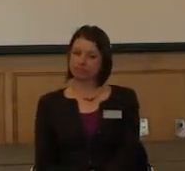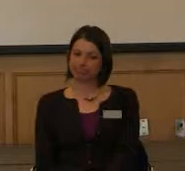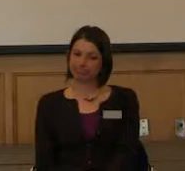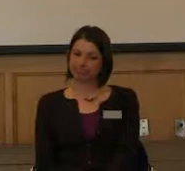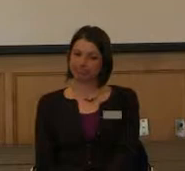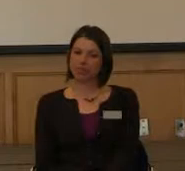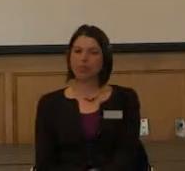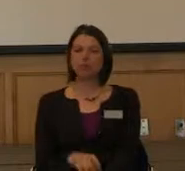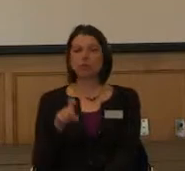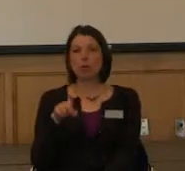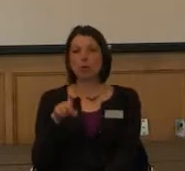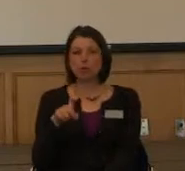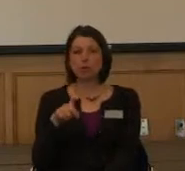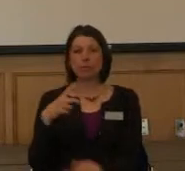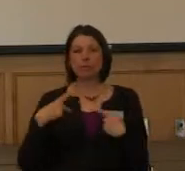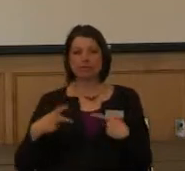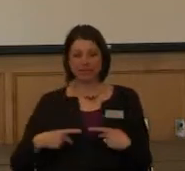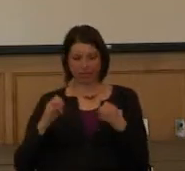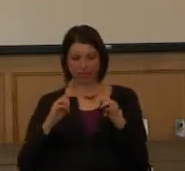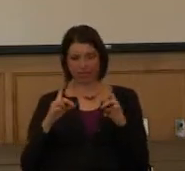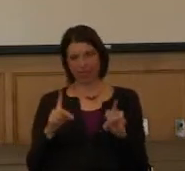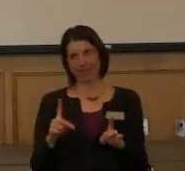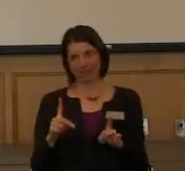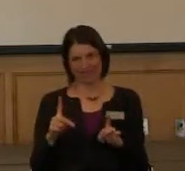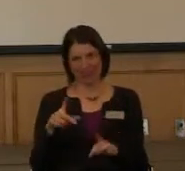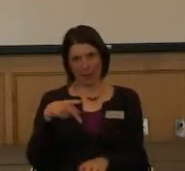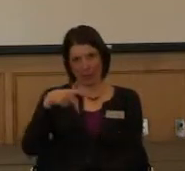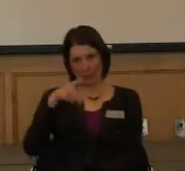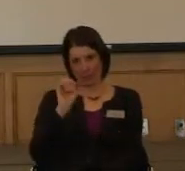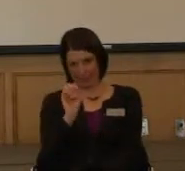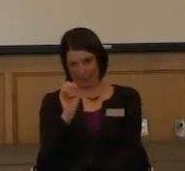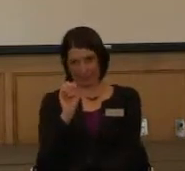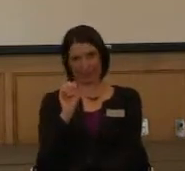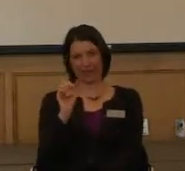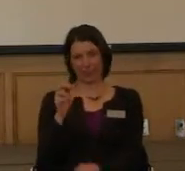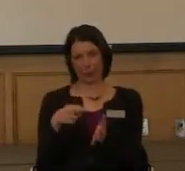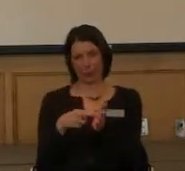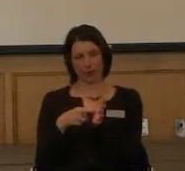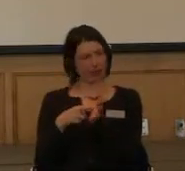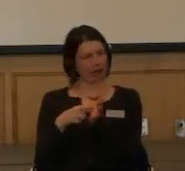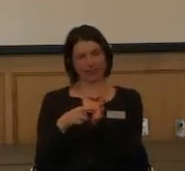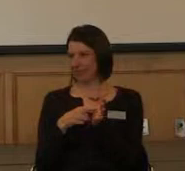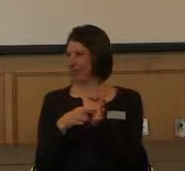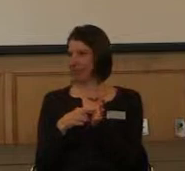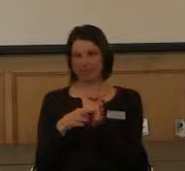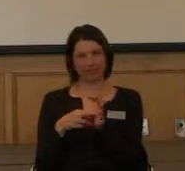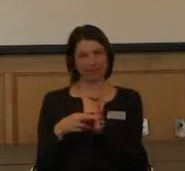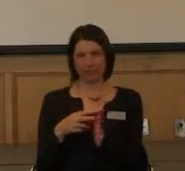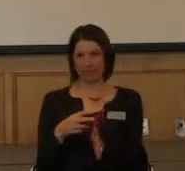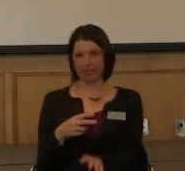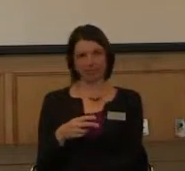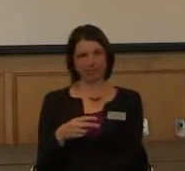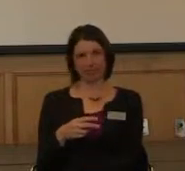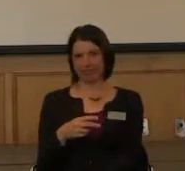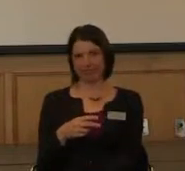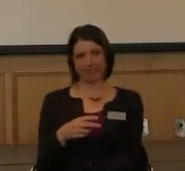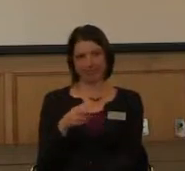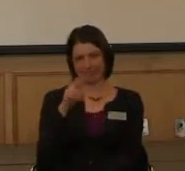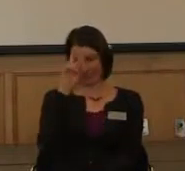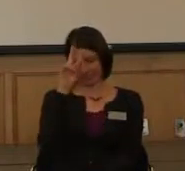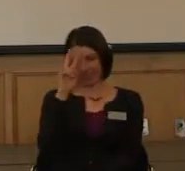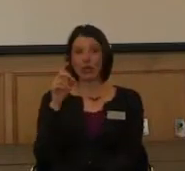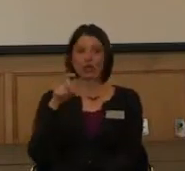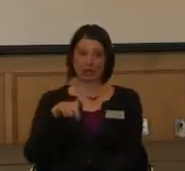physical education requirement. And all of the stuff that WSU involved, involved somebody having